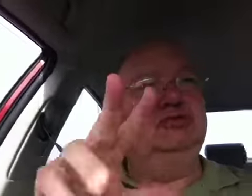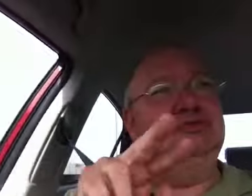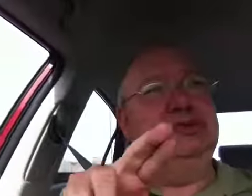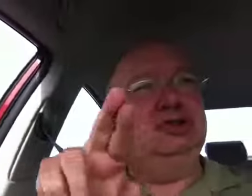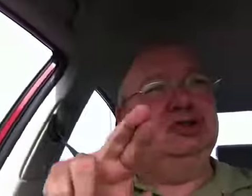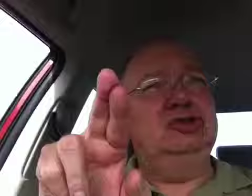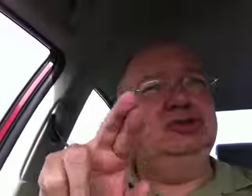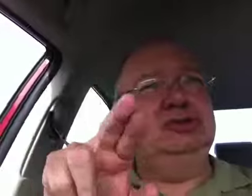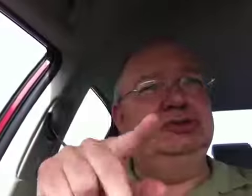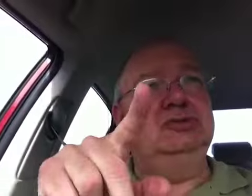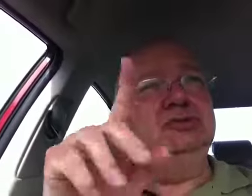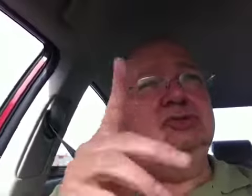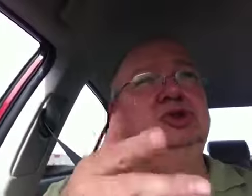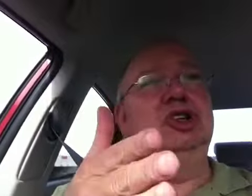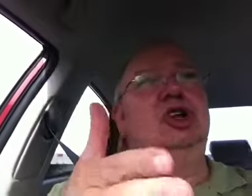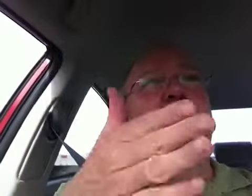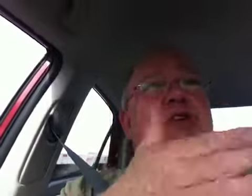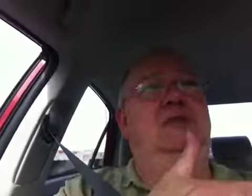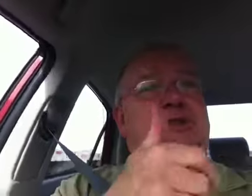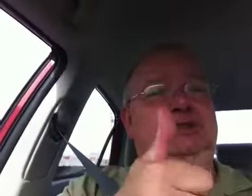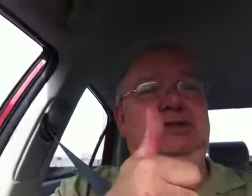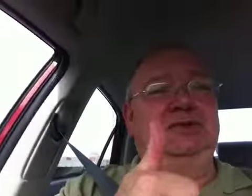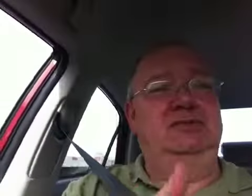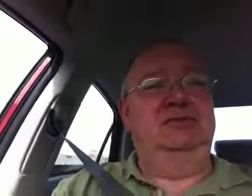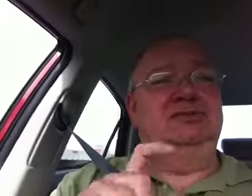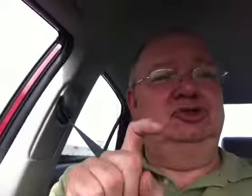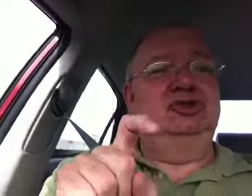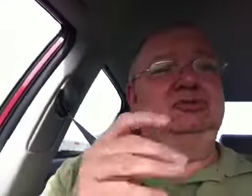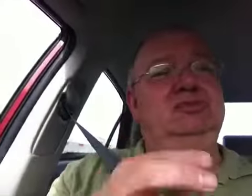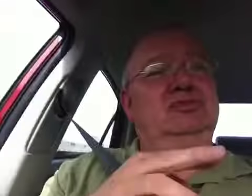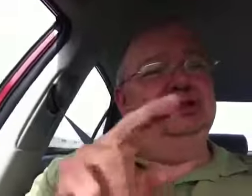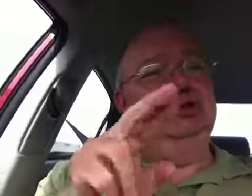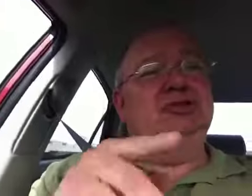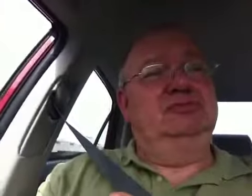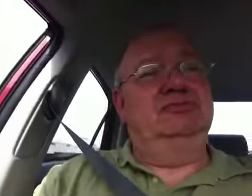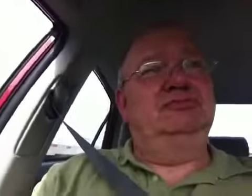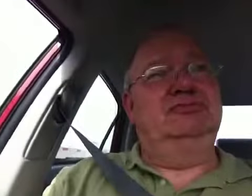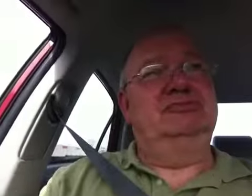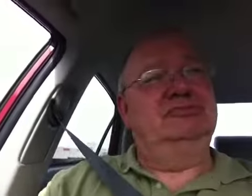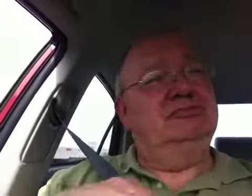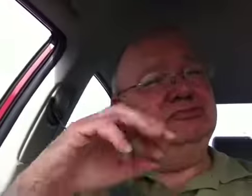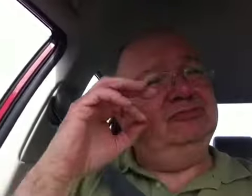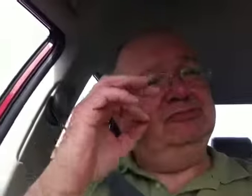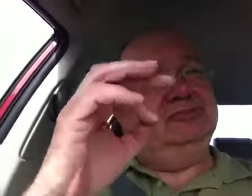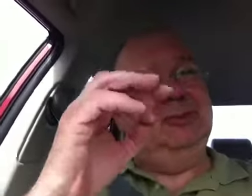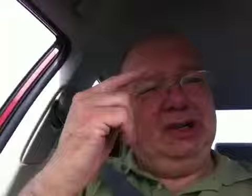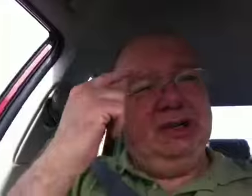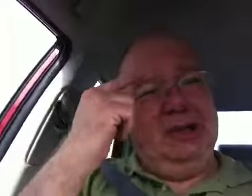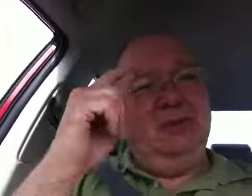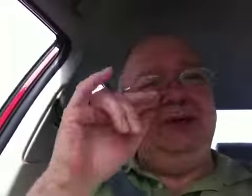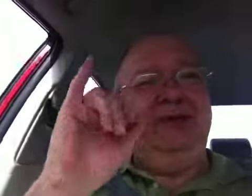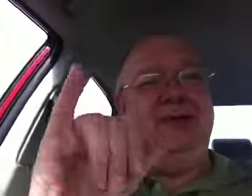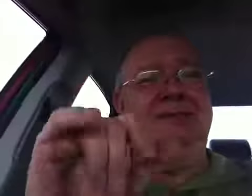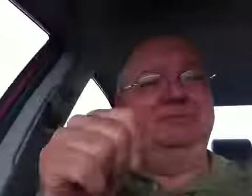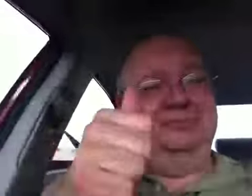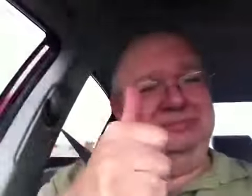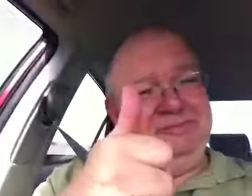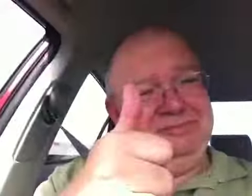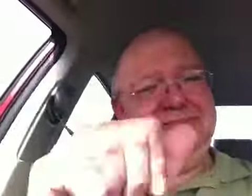The CWMC's severe weather advisor has brought you on U-Balanced Commodities, the cattle feeders' choice with co-products in the Midwest, online, and U-Balanced